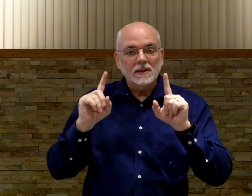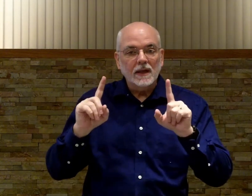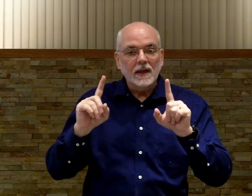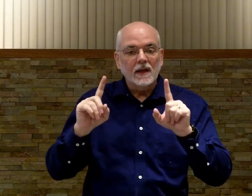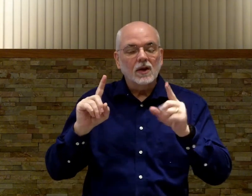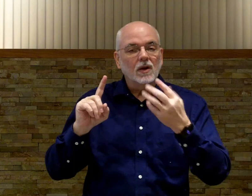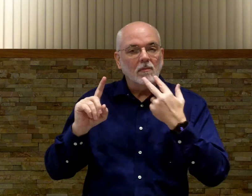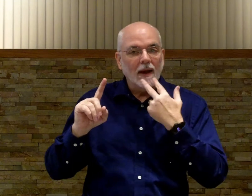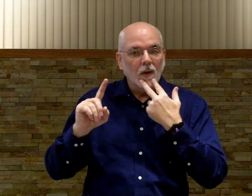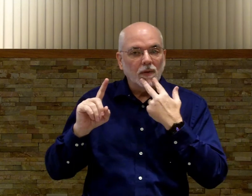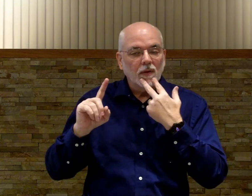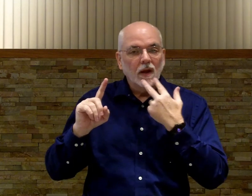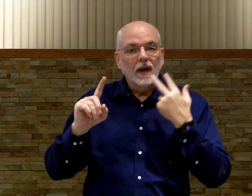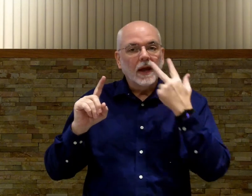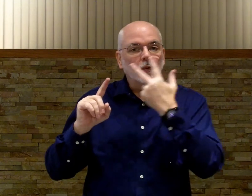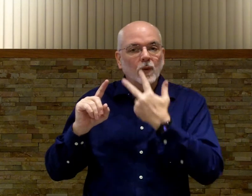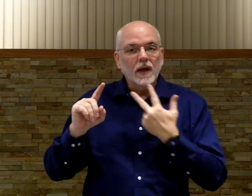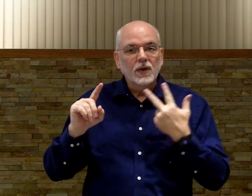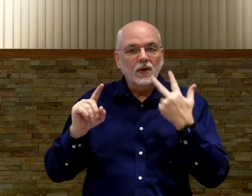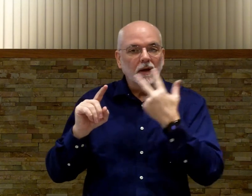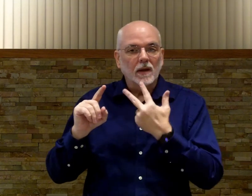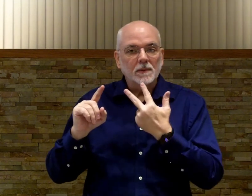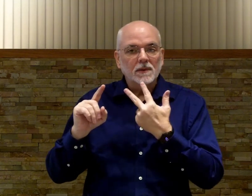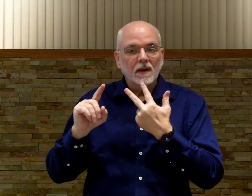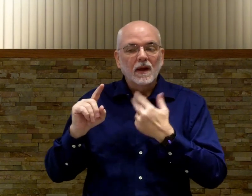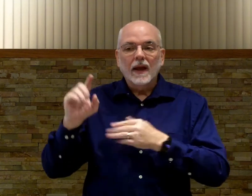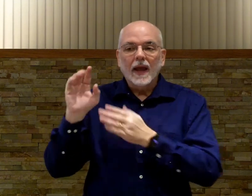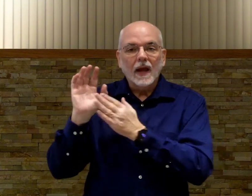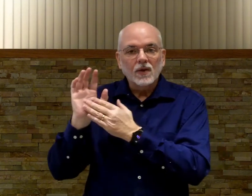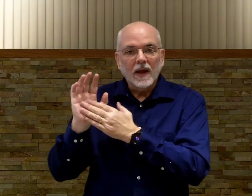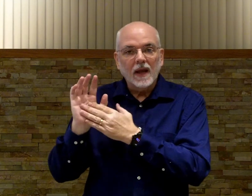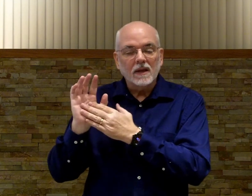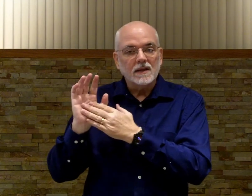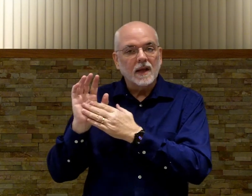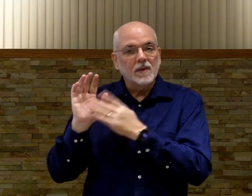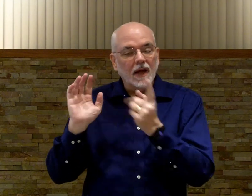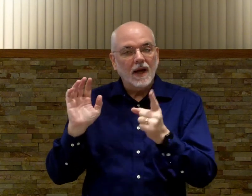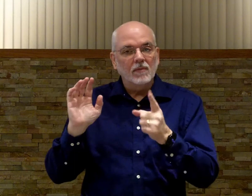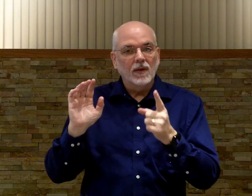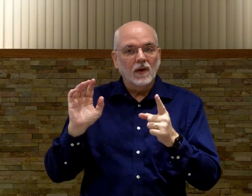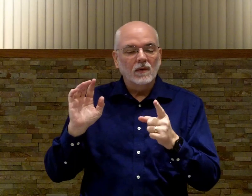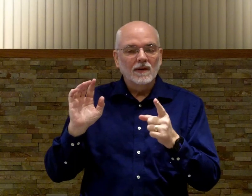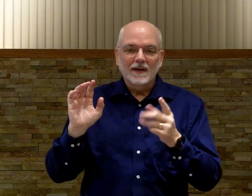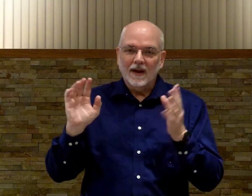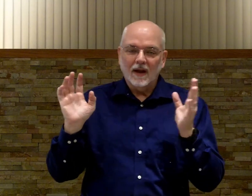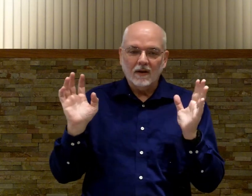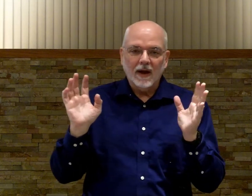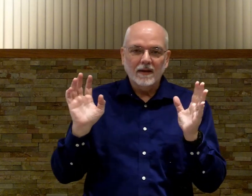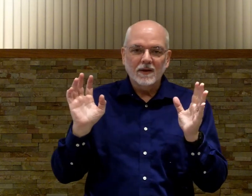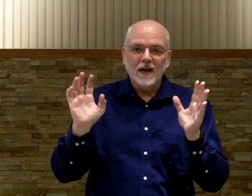see your mouth and read your lips and your hand at the same time though, and I don't know how they do